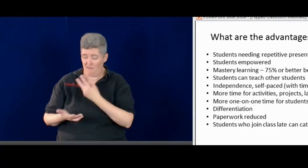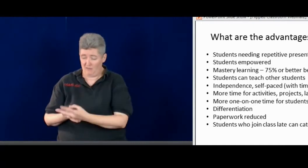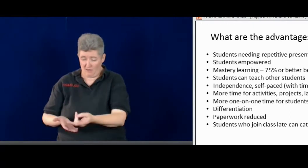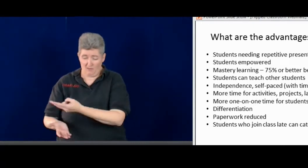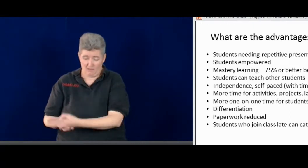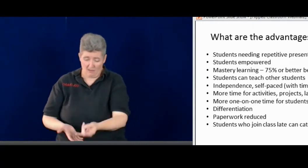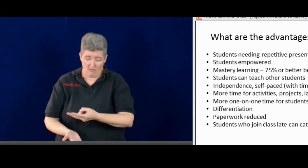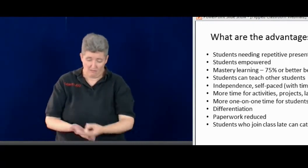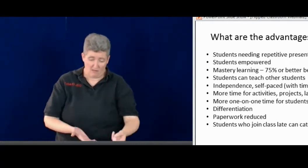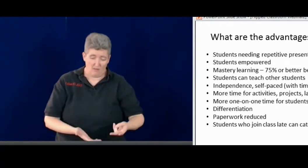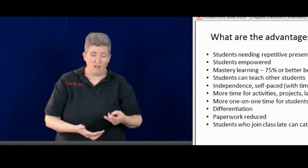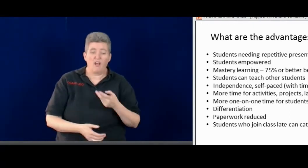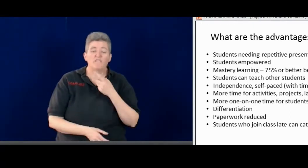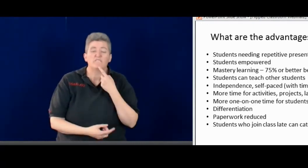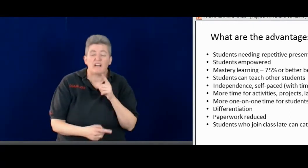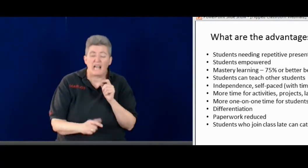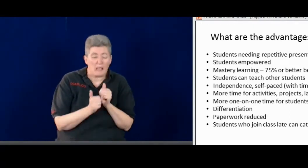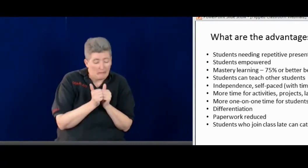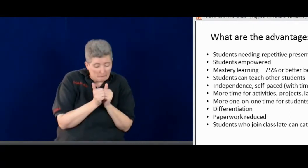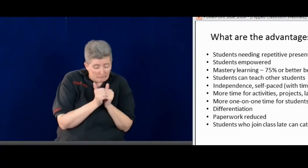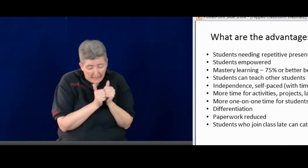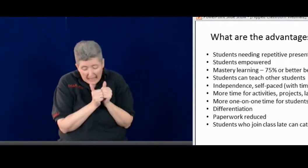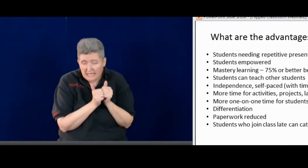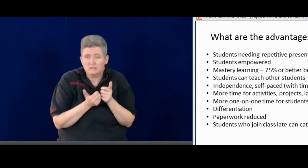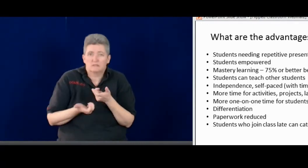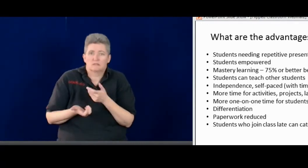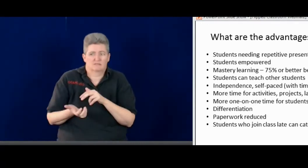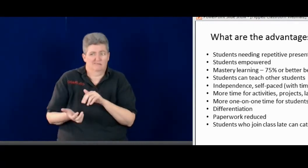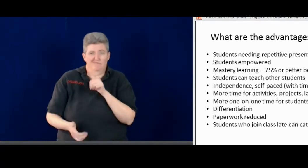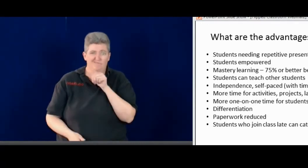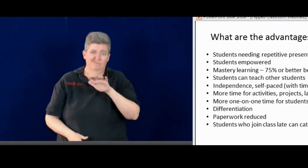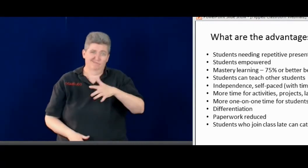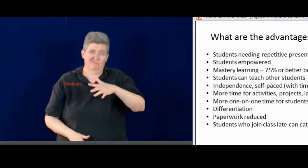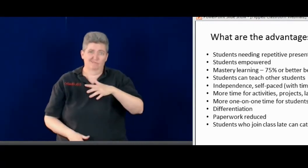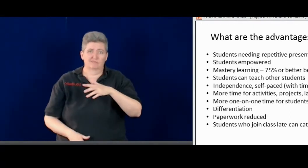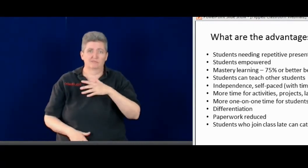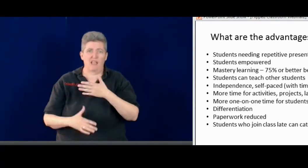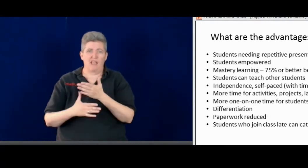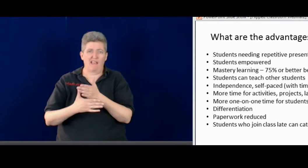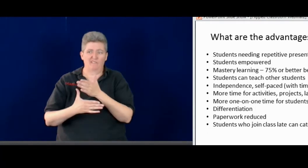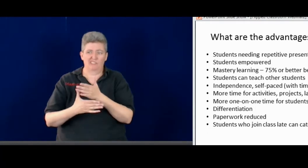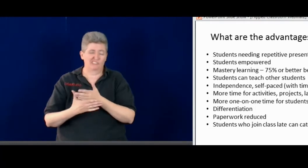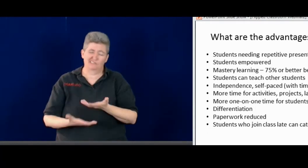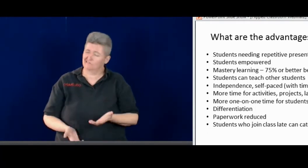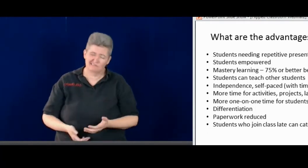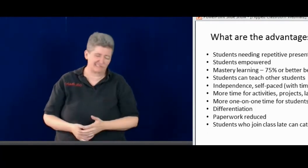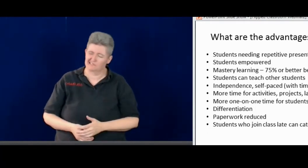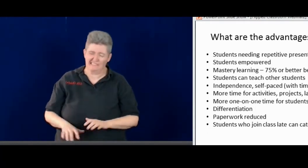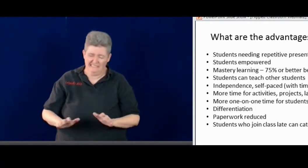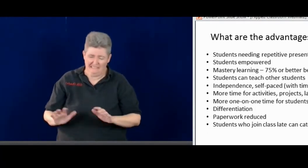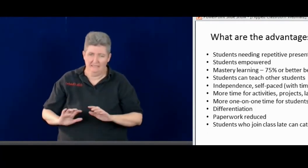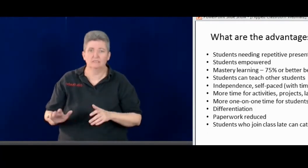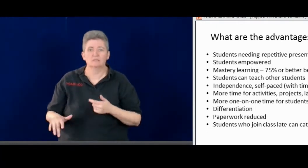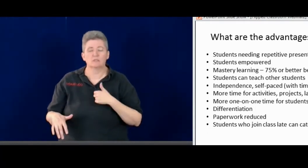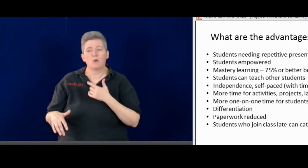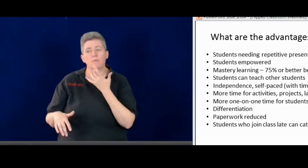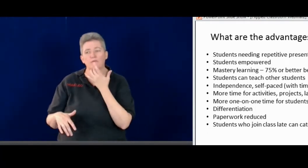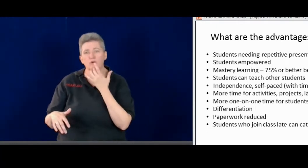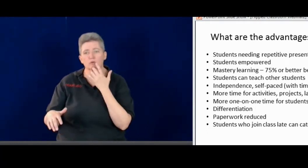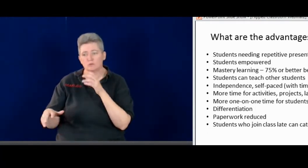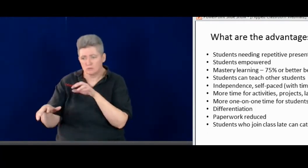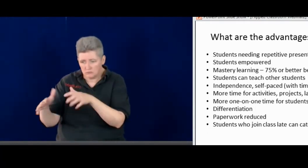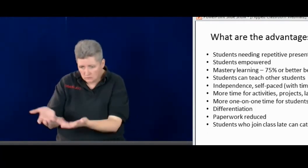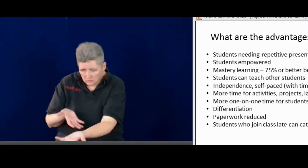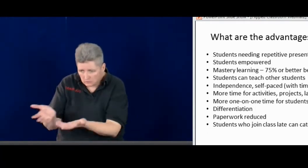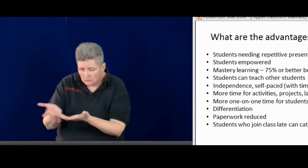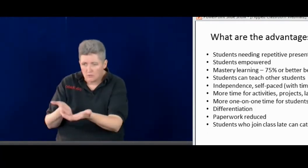Because really the average score, if they're failing, and then maybe they pass it just by a few points, I don't think that's good